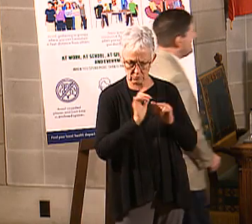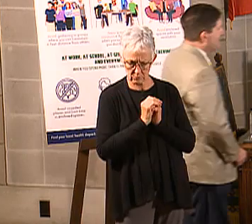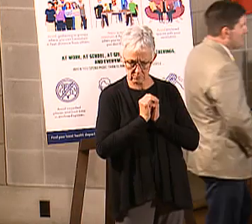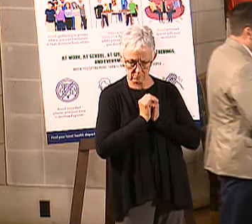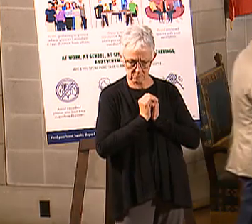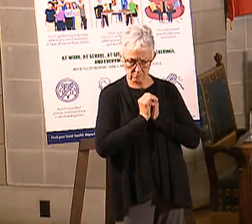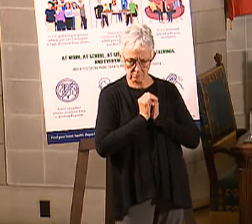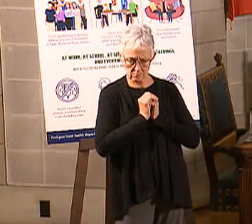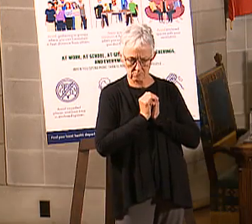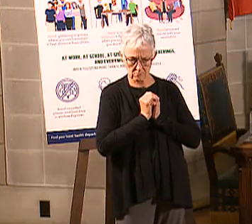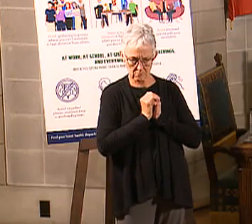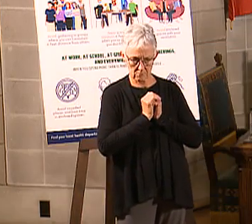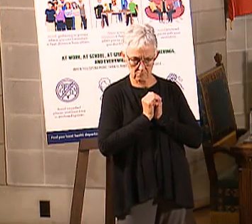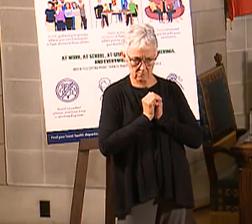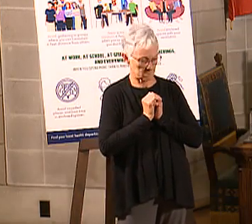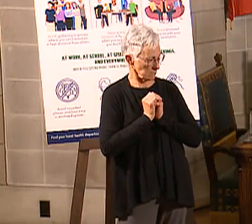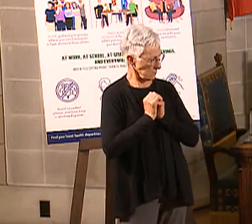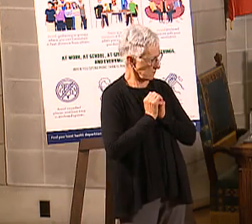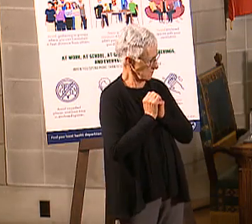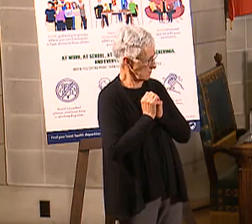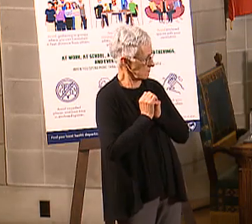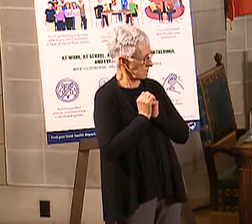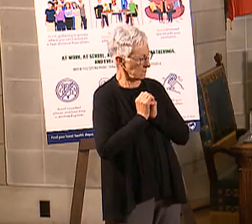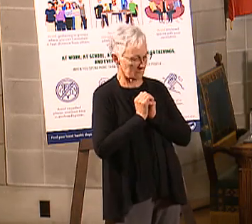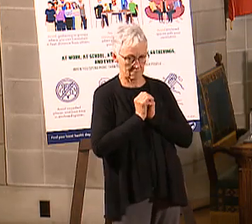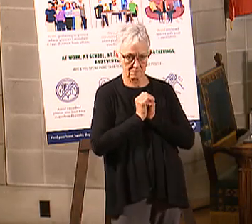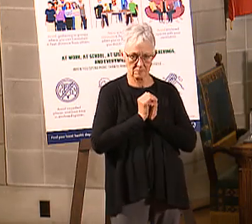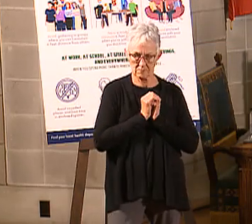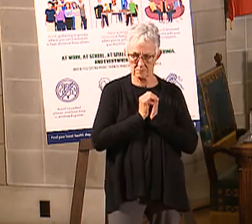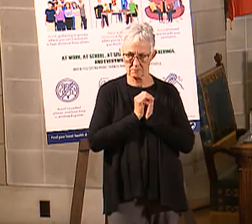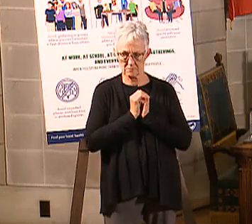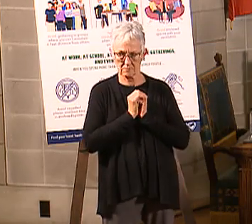get, do mind just to get comfortable there because you're going take more questions? All right.